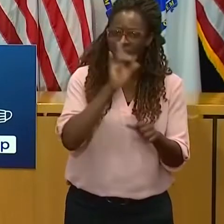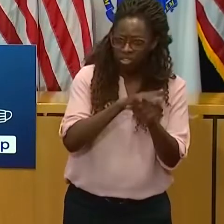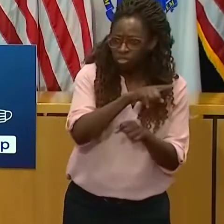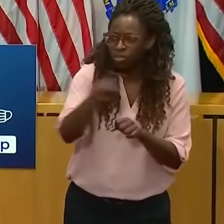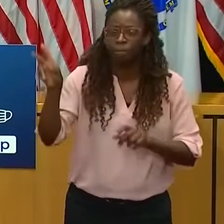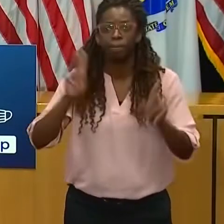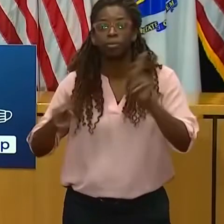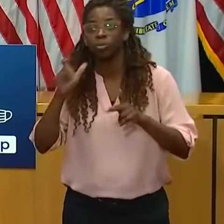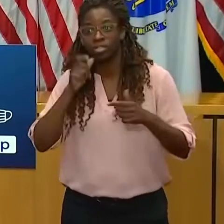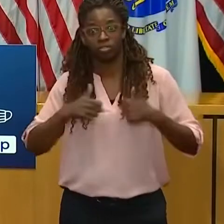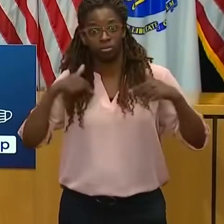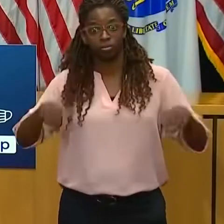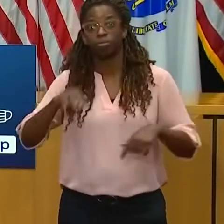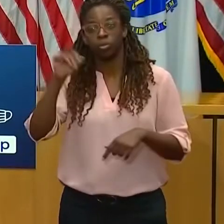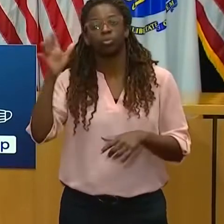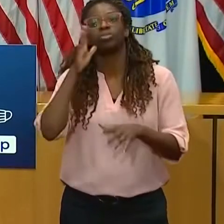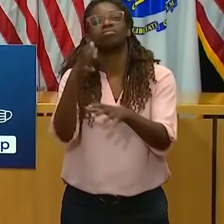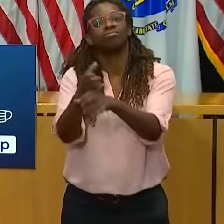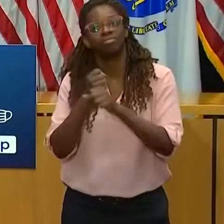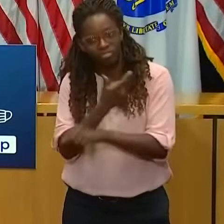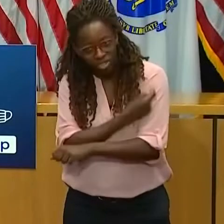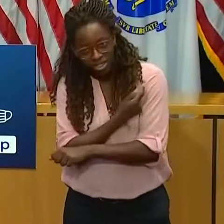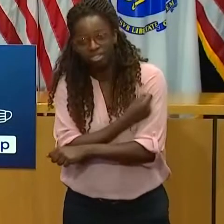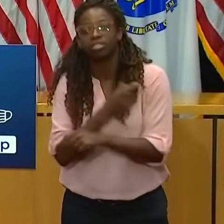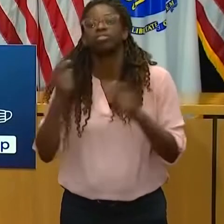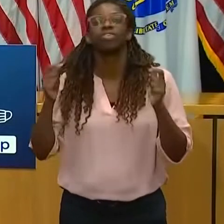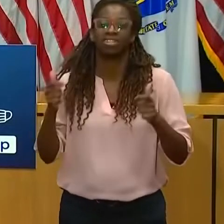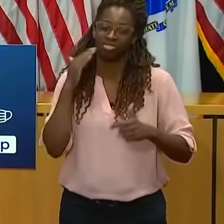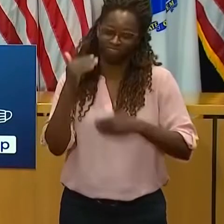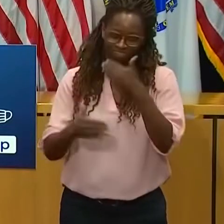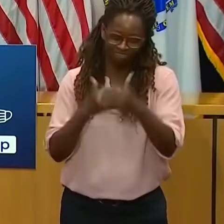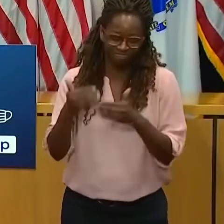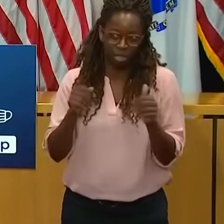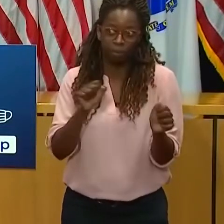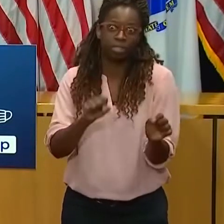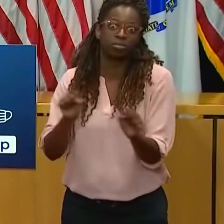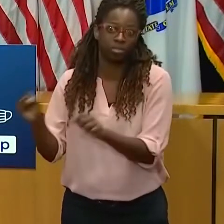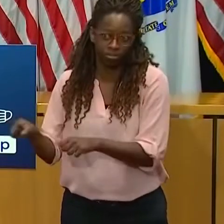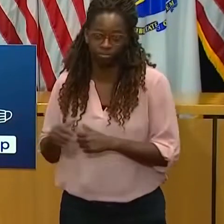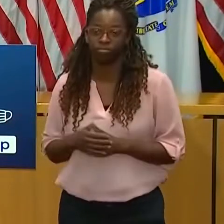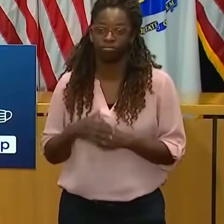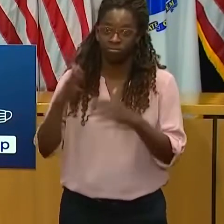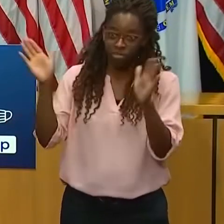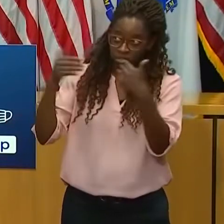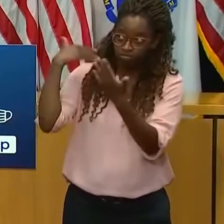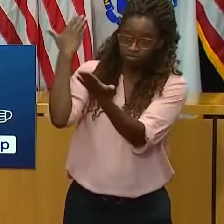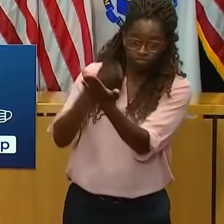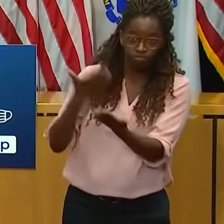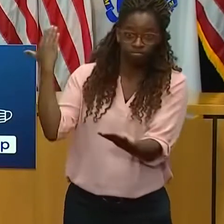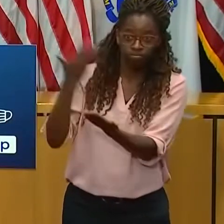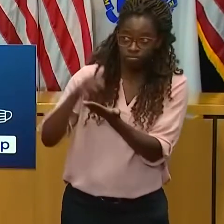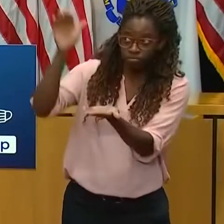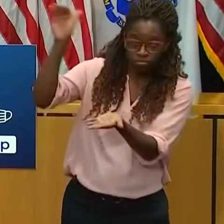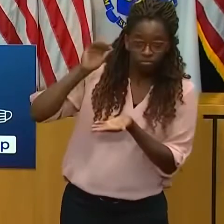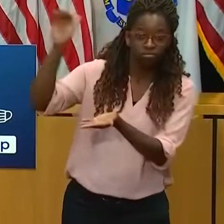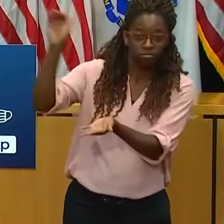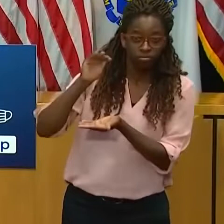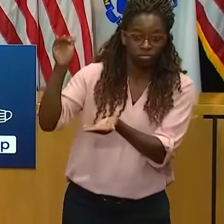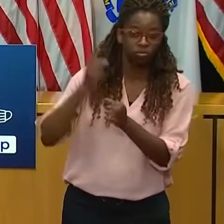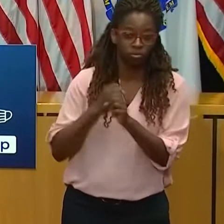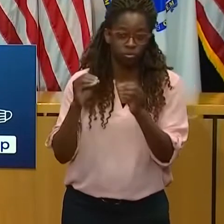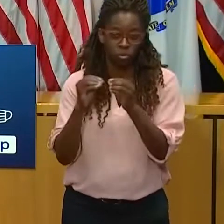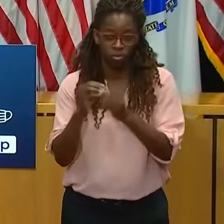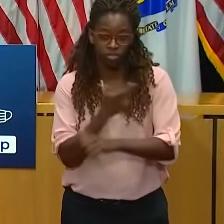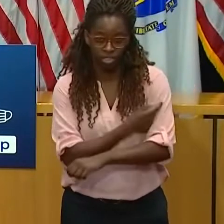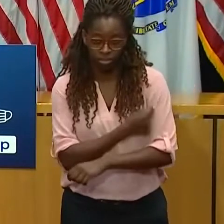and as safely as possible when supply becomes available. It's important to remember that this change in delivery plans